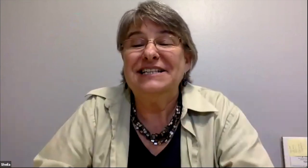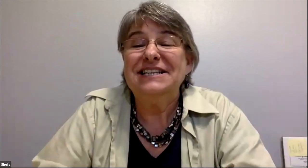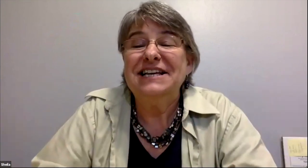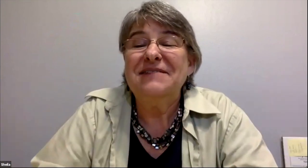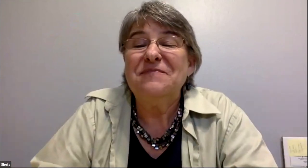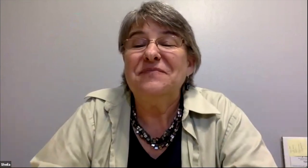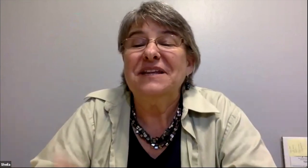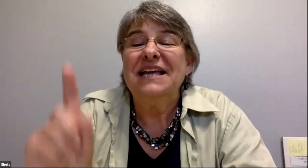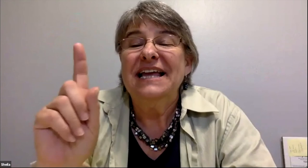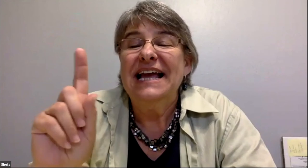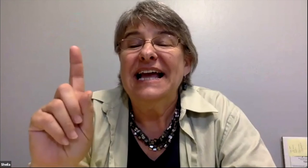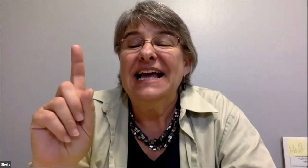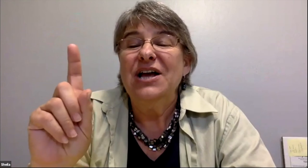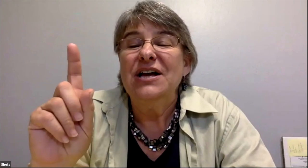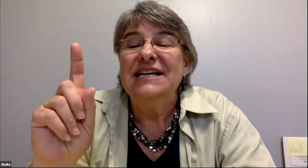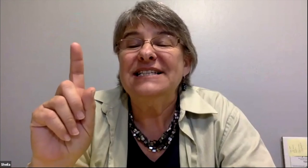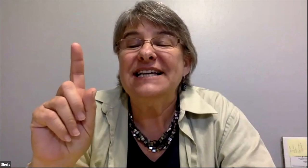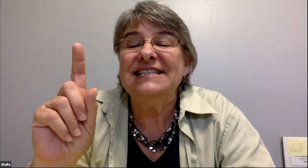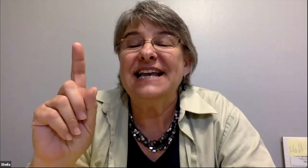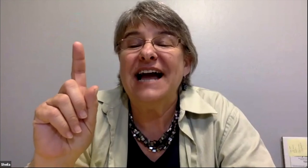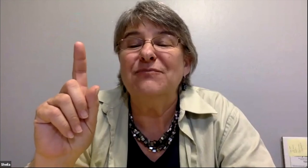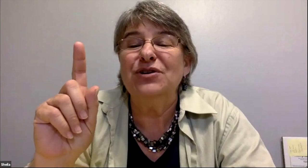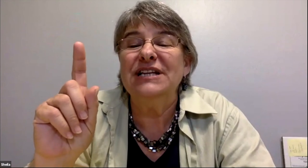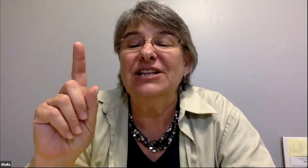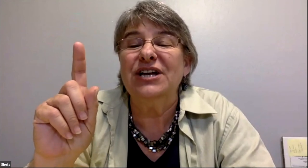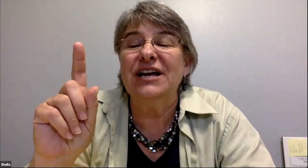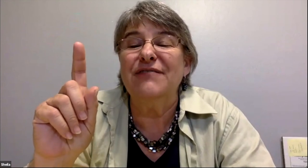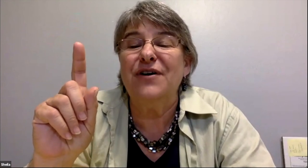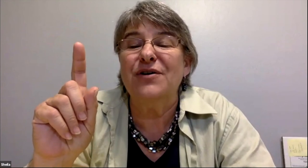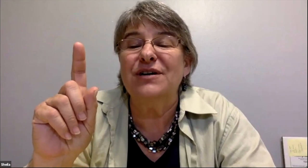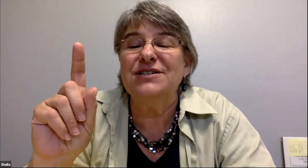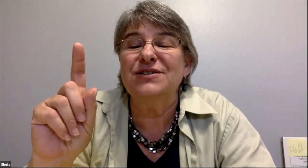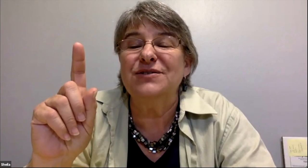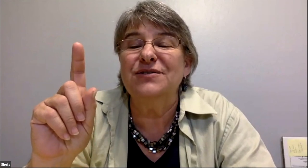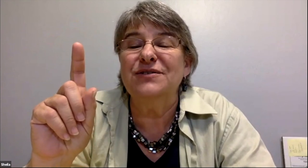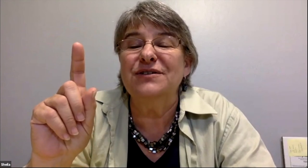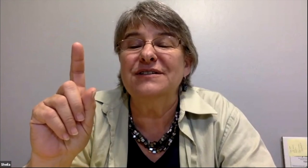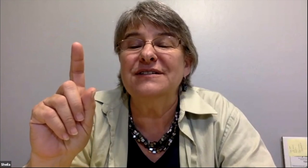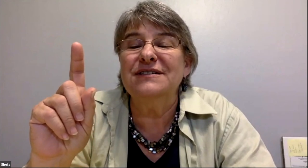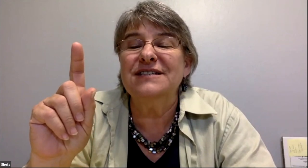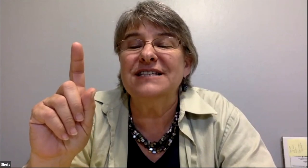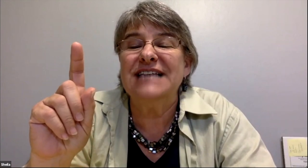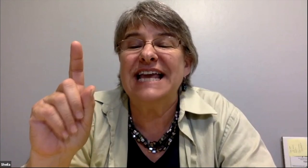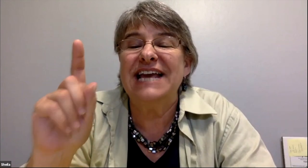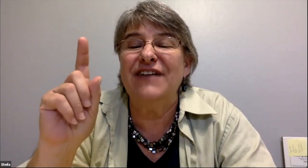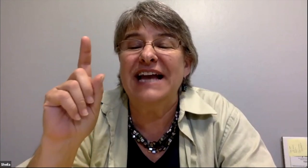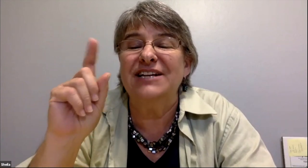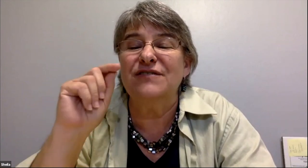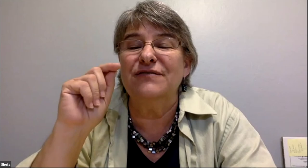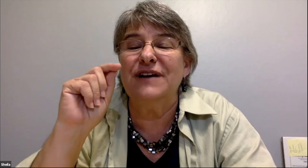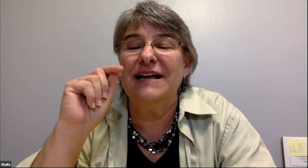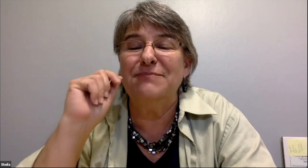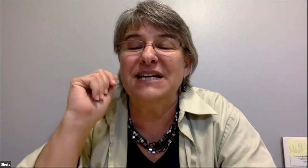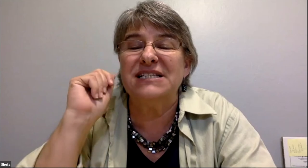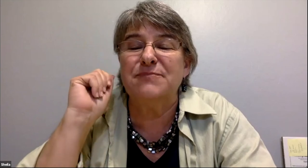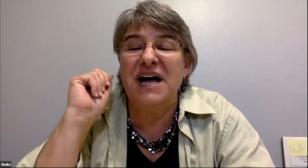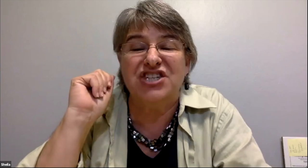worth reaching out he says that i'm really looking forward to to taking advantage of and be a sponge